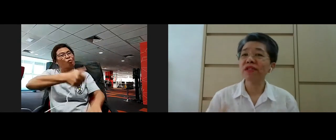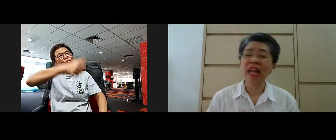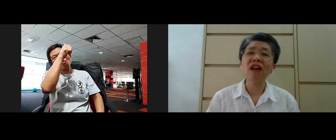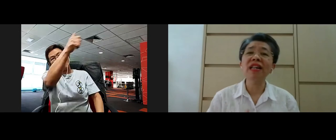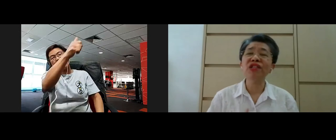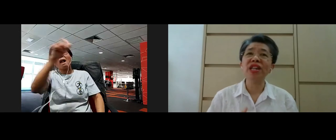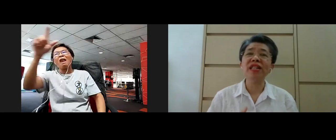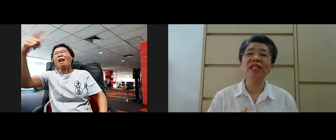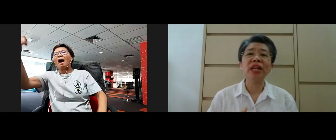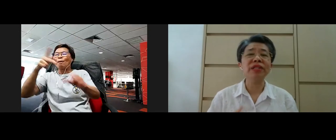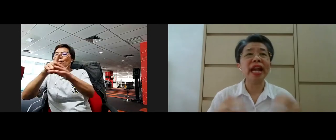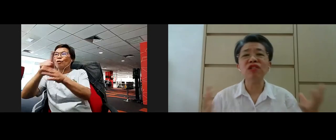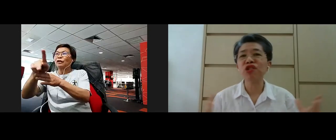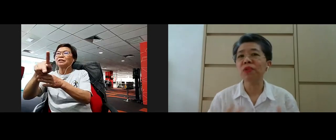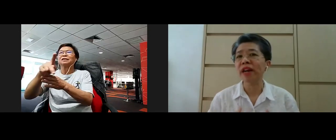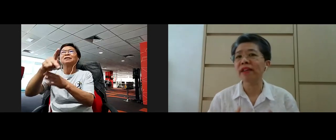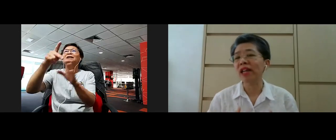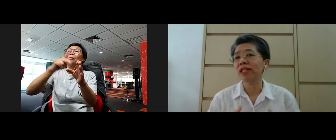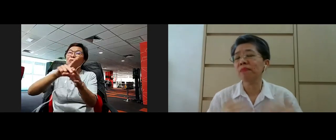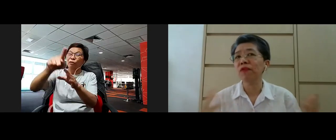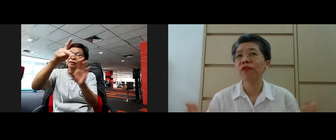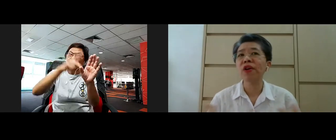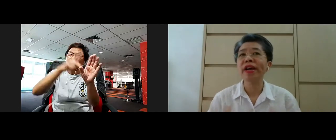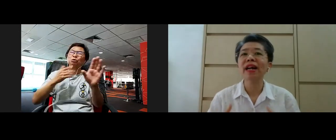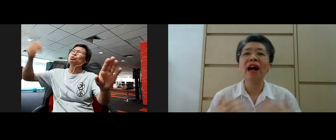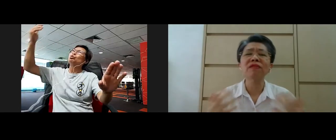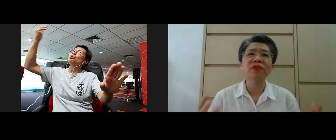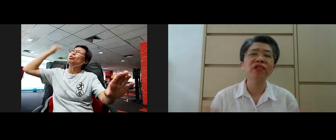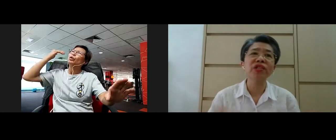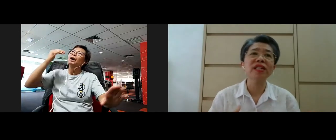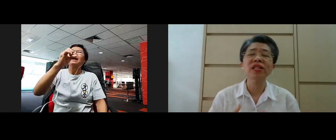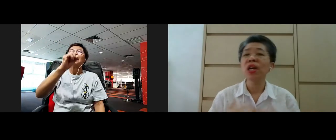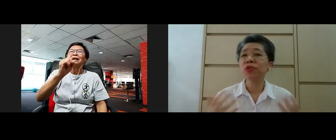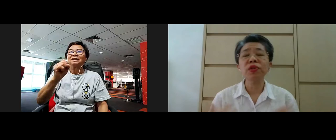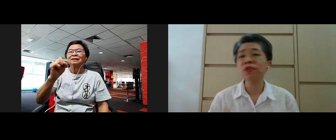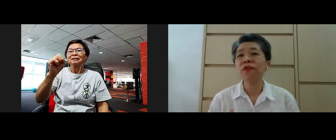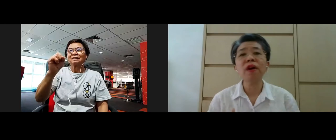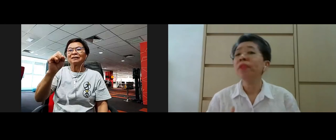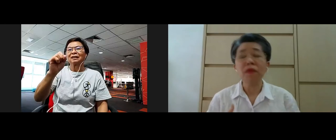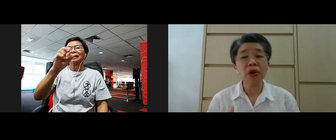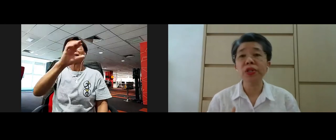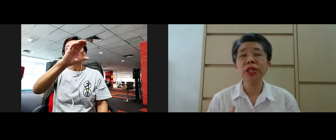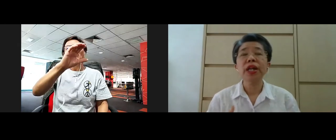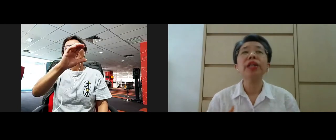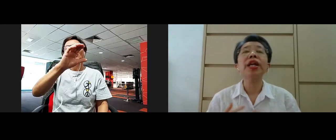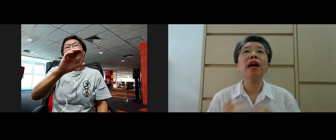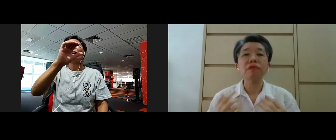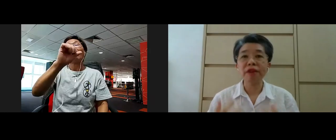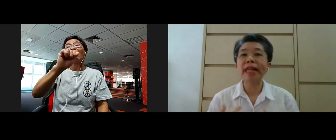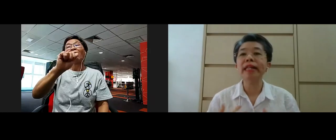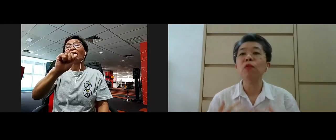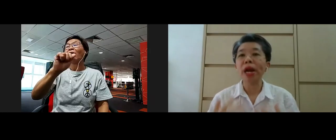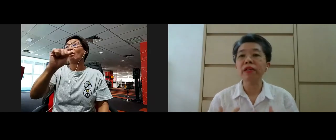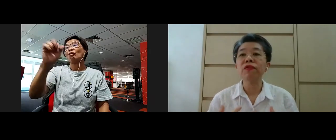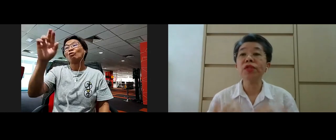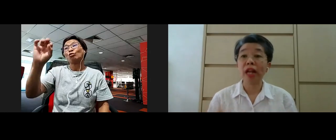know, professional psychologists, you know, the ancient one like Sigmund Freud, Carl Rogers, so on and so forth, of course, they are